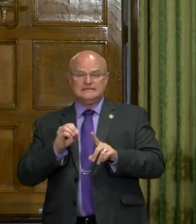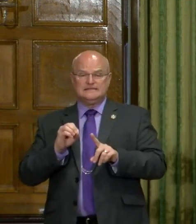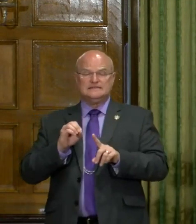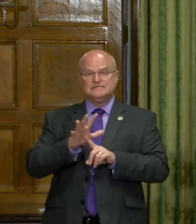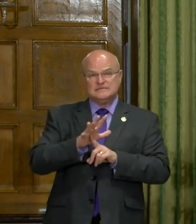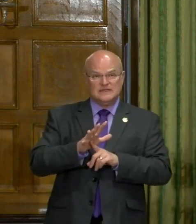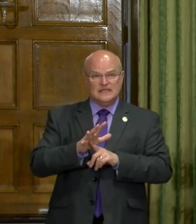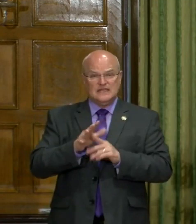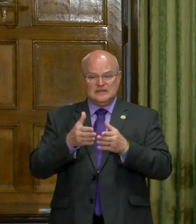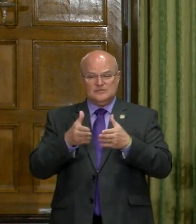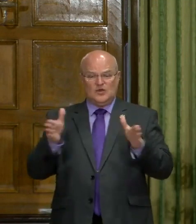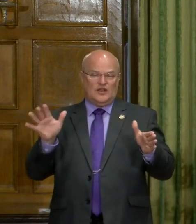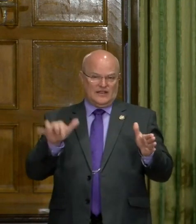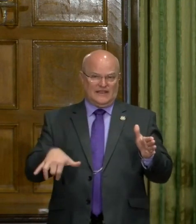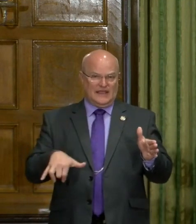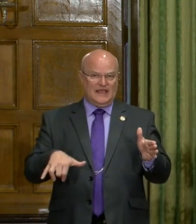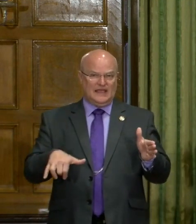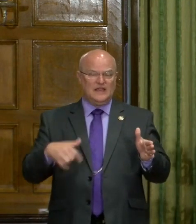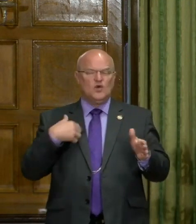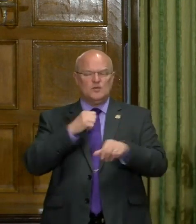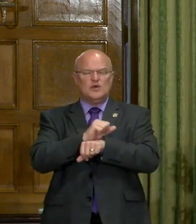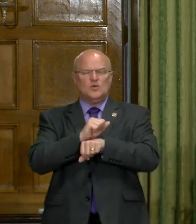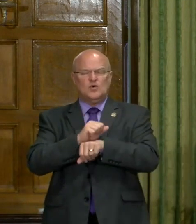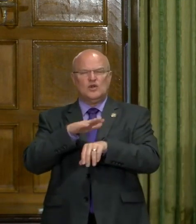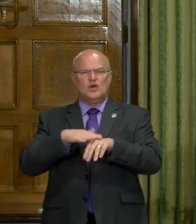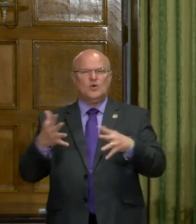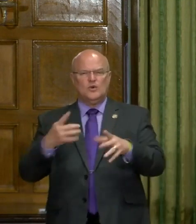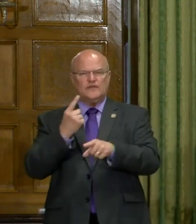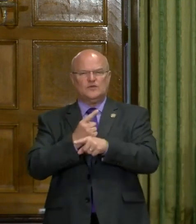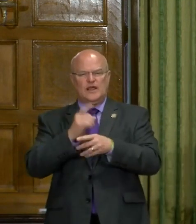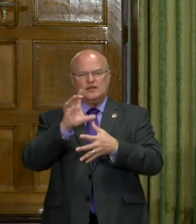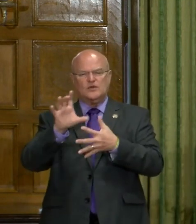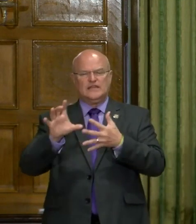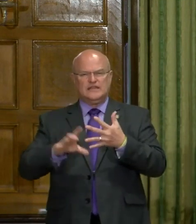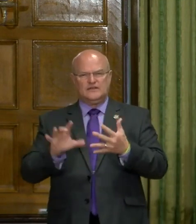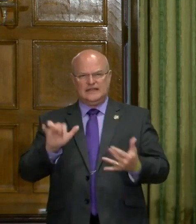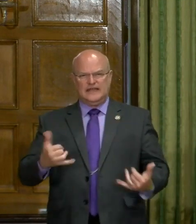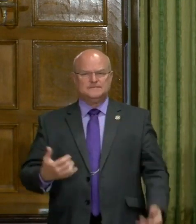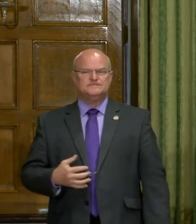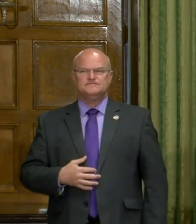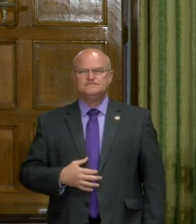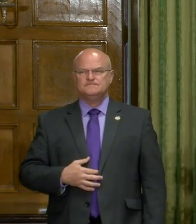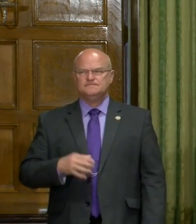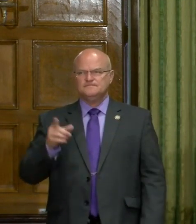expanded a little bit broader than that. and we'll be working on what's the right criteria for that.